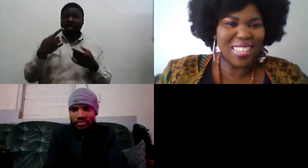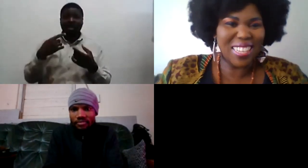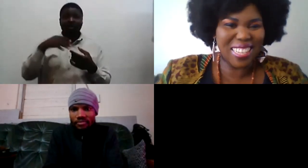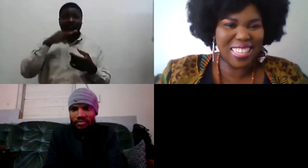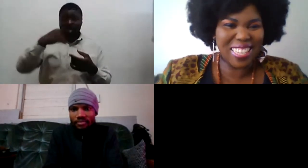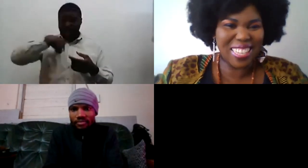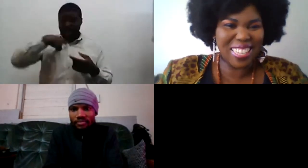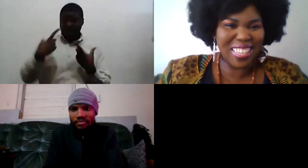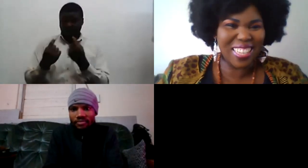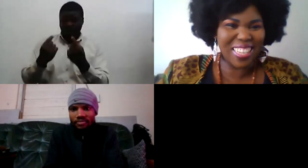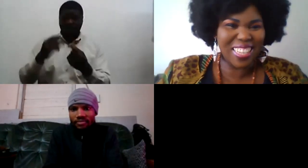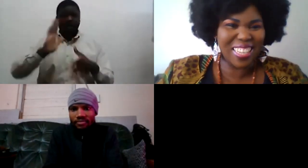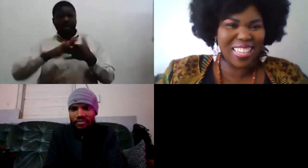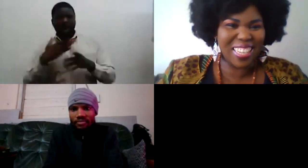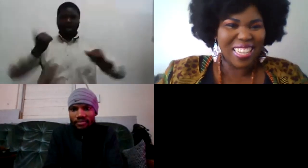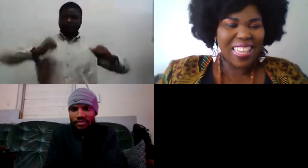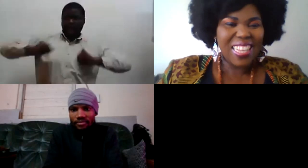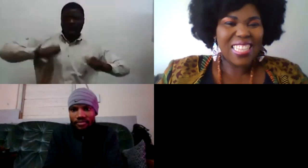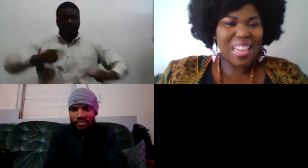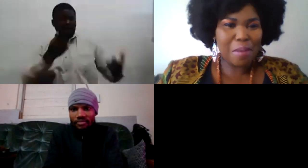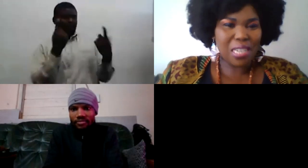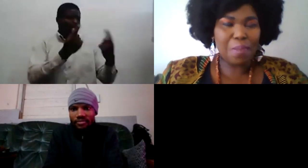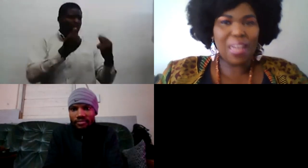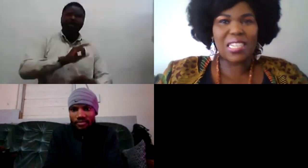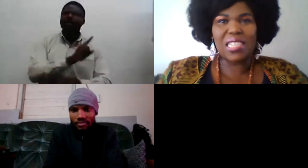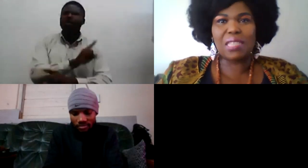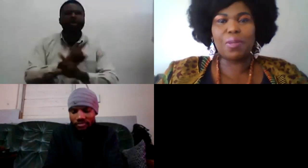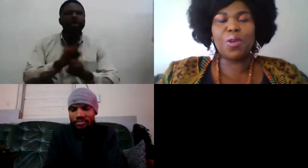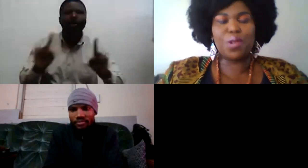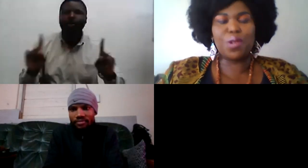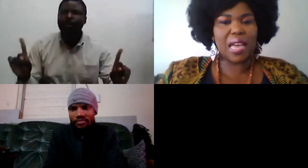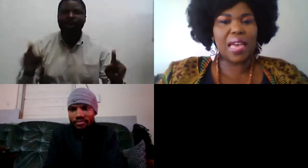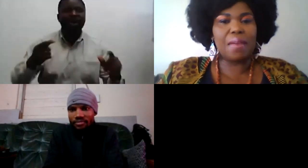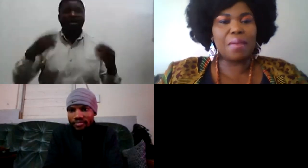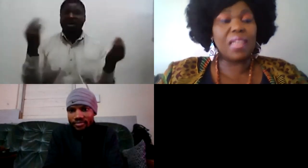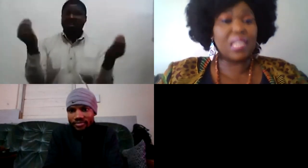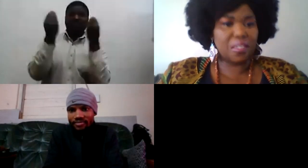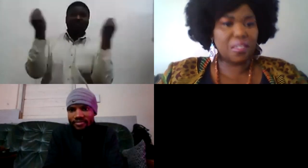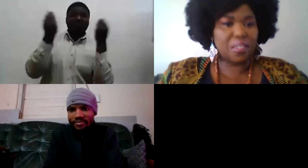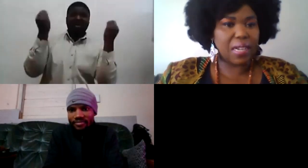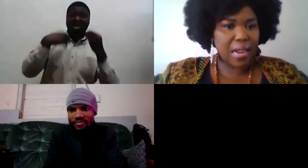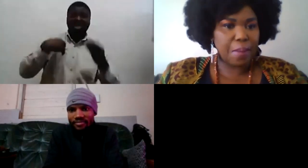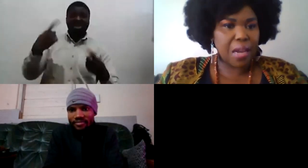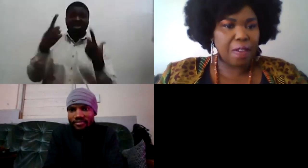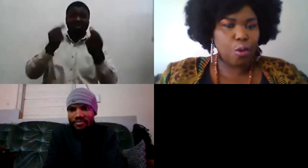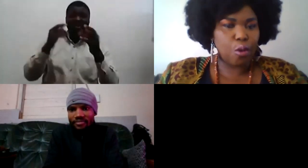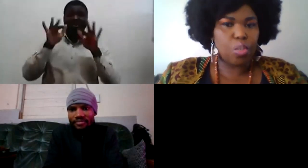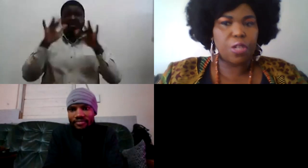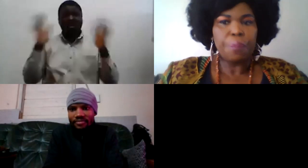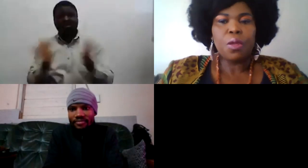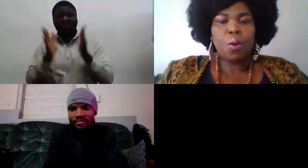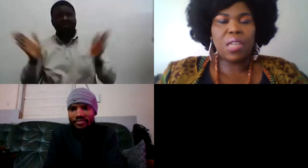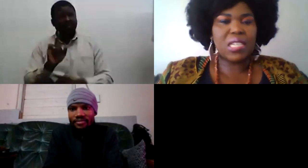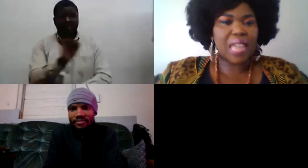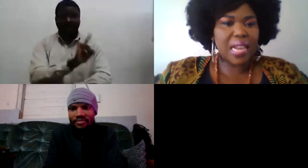celebrity but it's because i am a certified nlp life coach